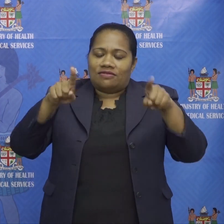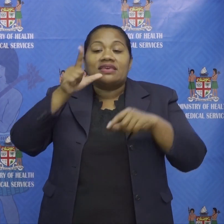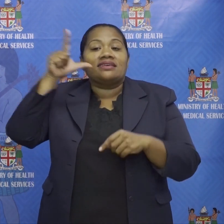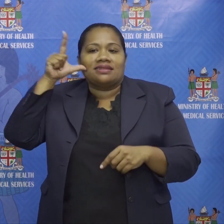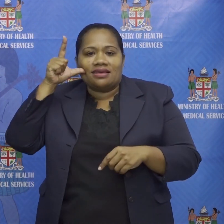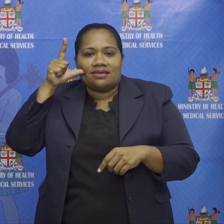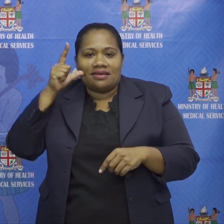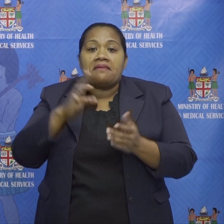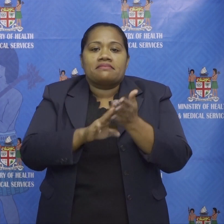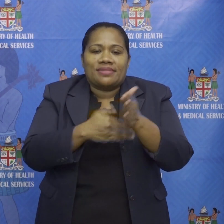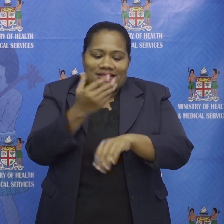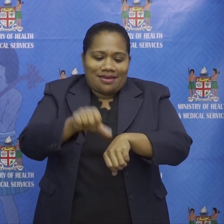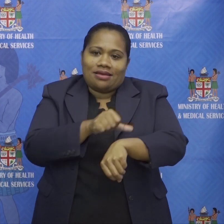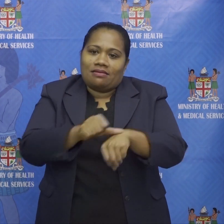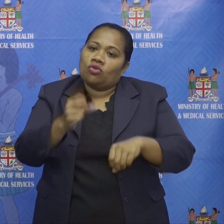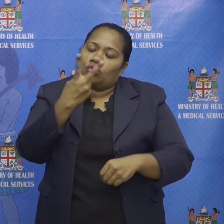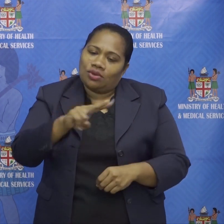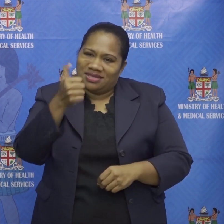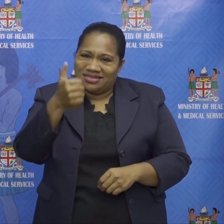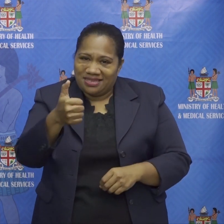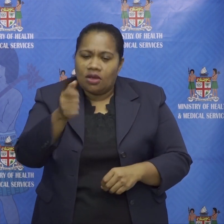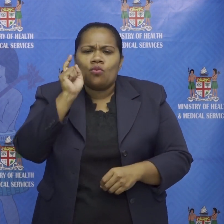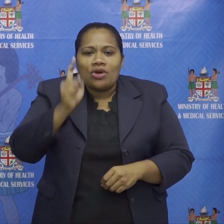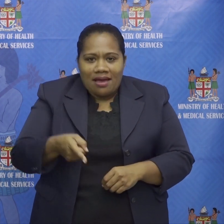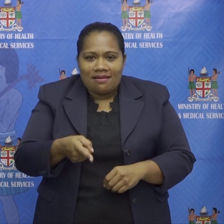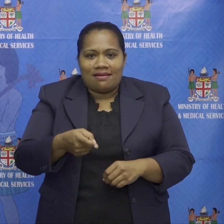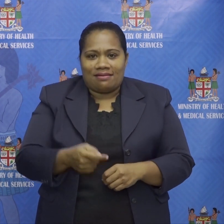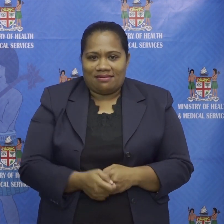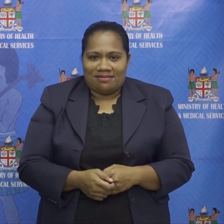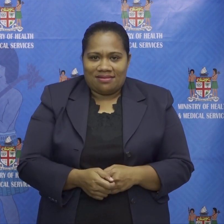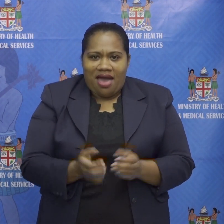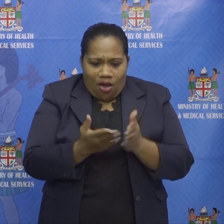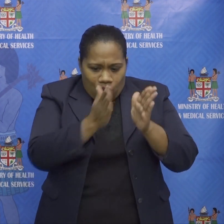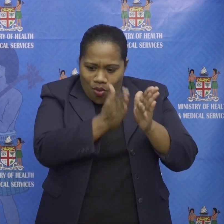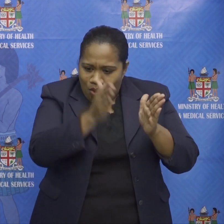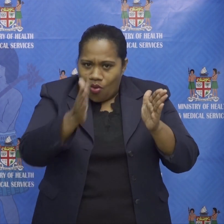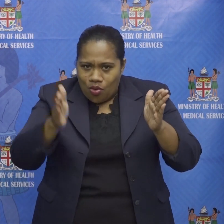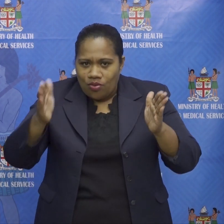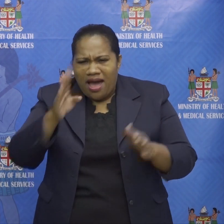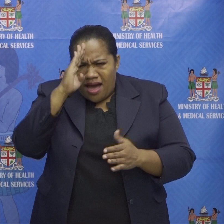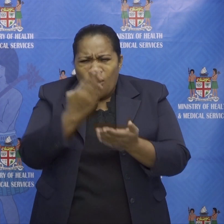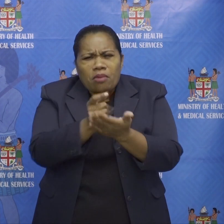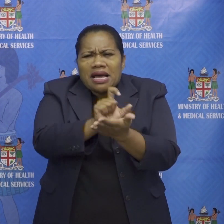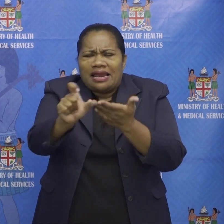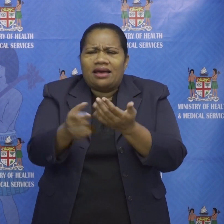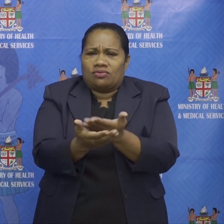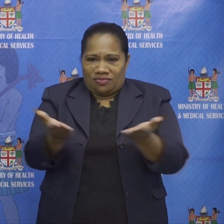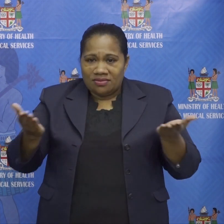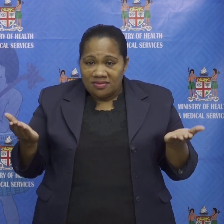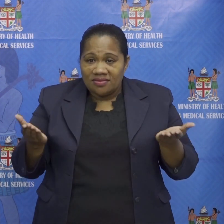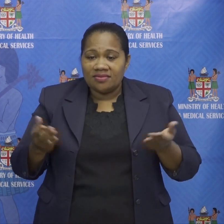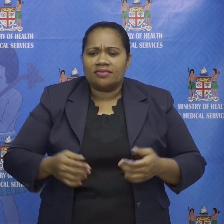that's the timeline and i hope it's clear for everyone we will continue to be transparent about what we know